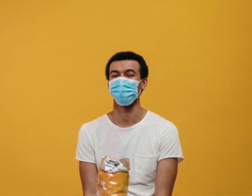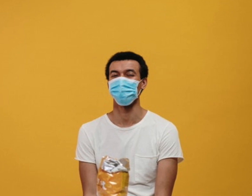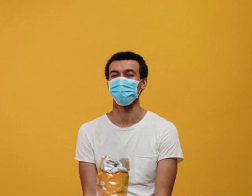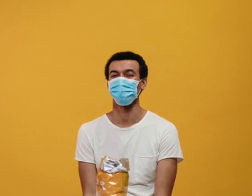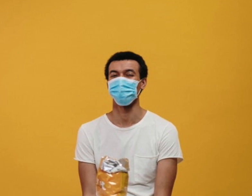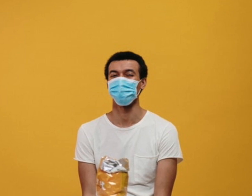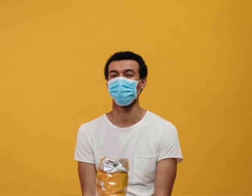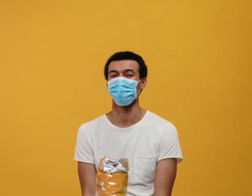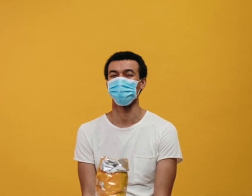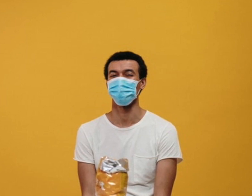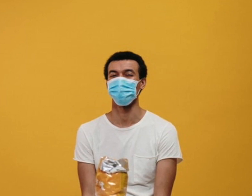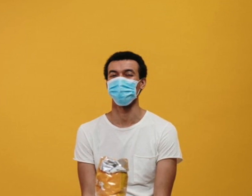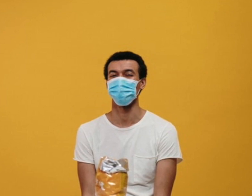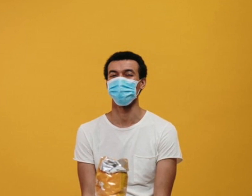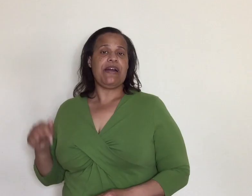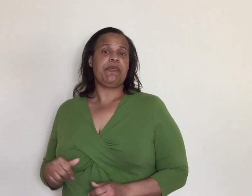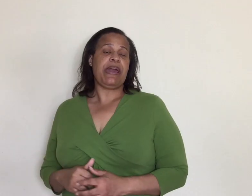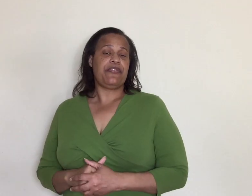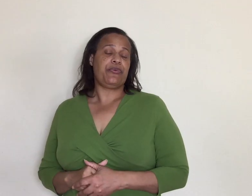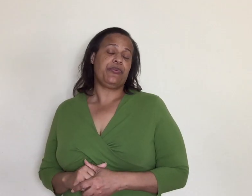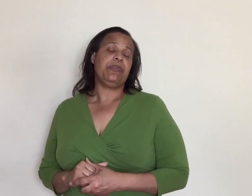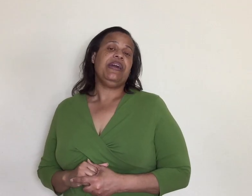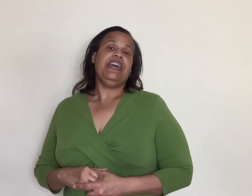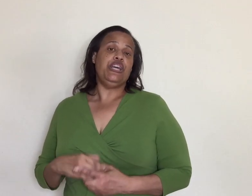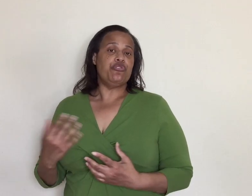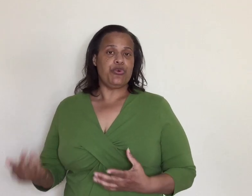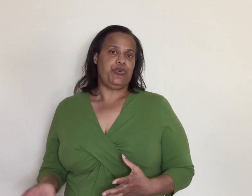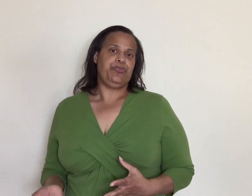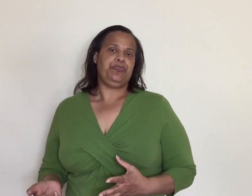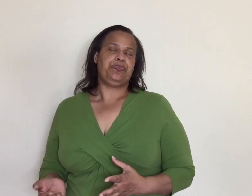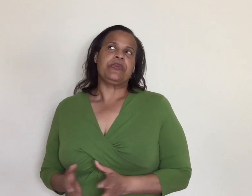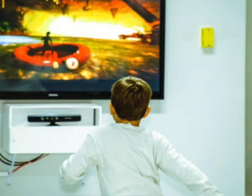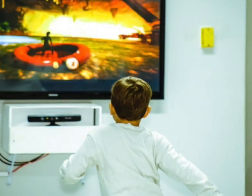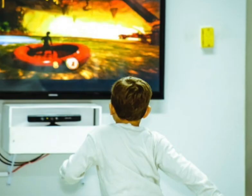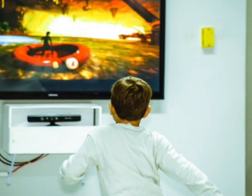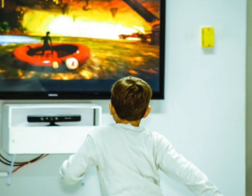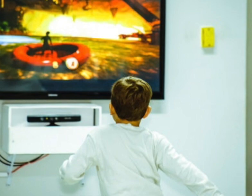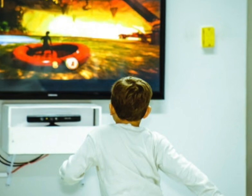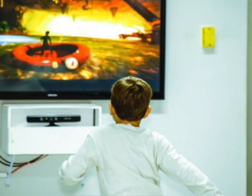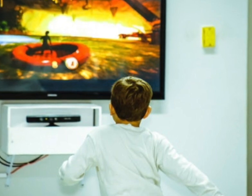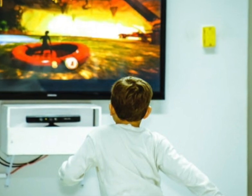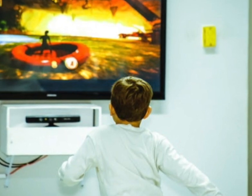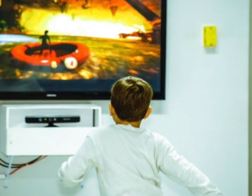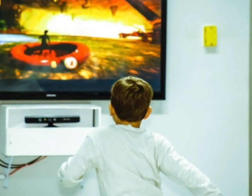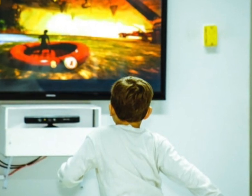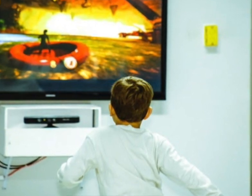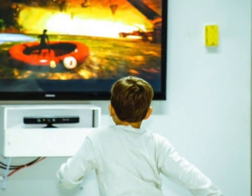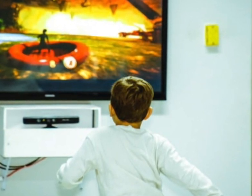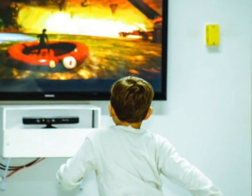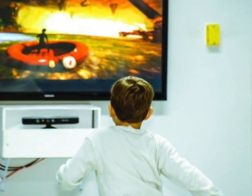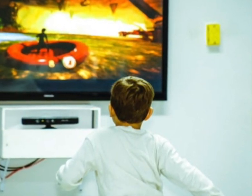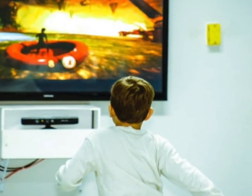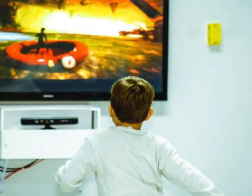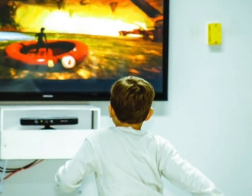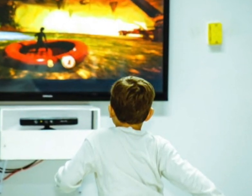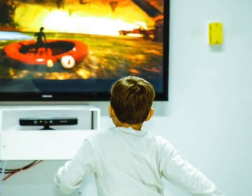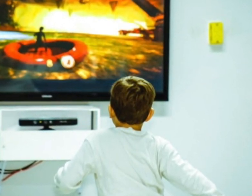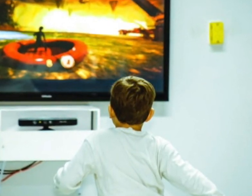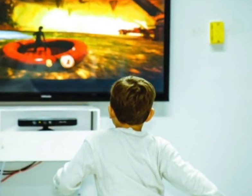bathroom because usually you don't have a bathroom in your room so you got the tv most of these